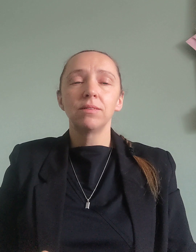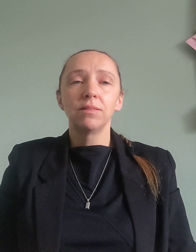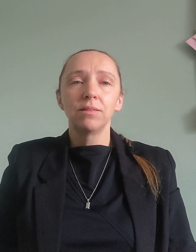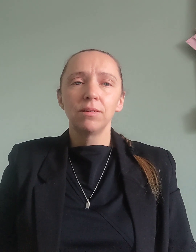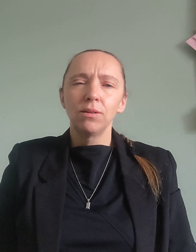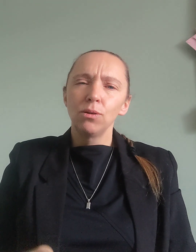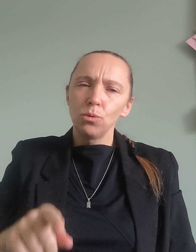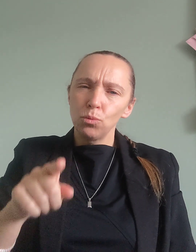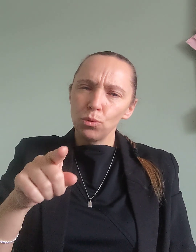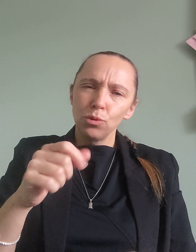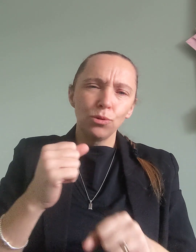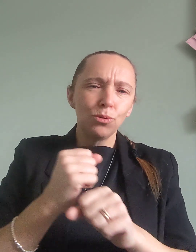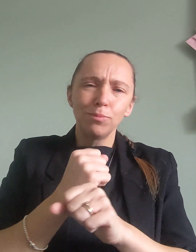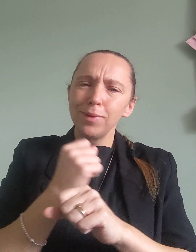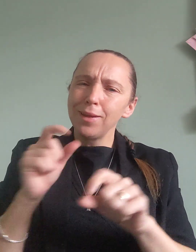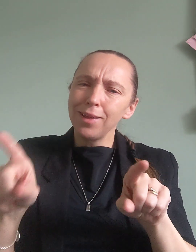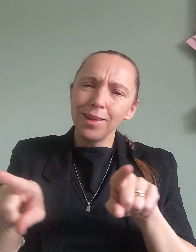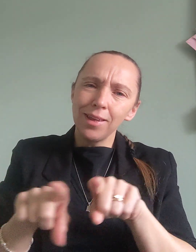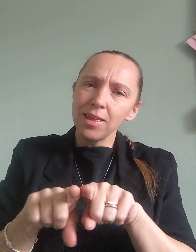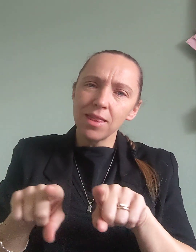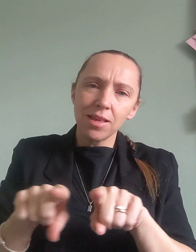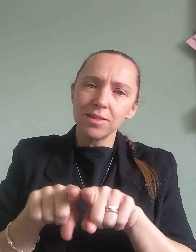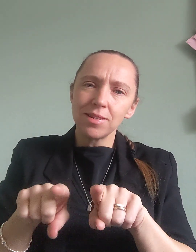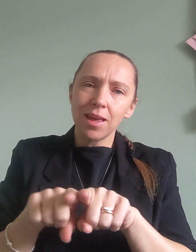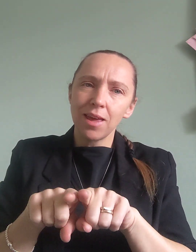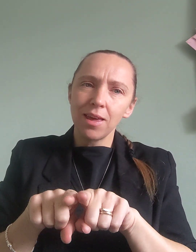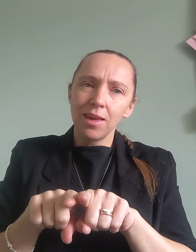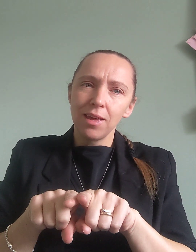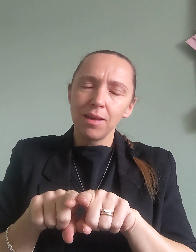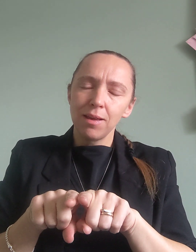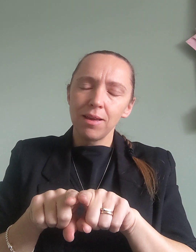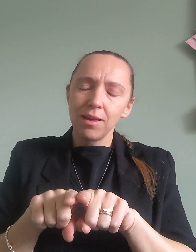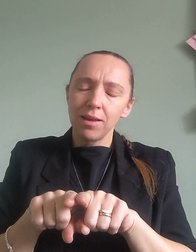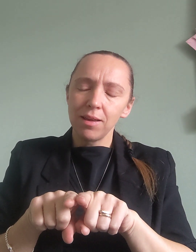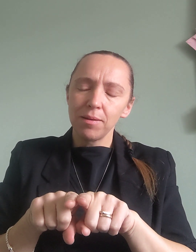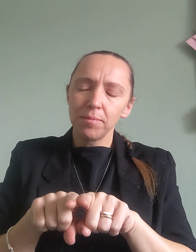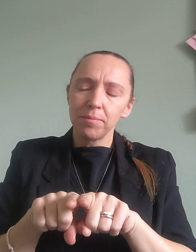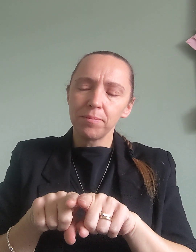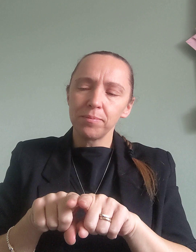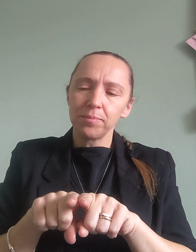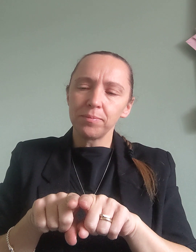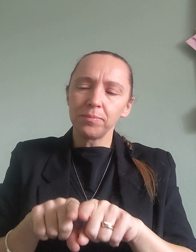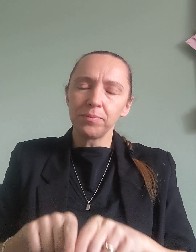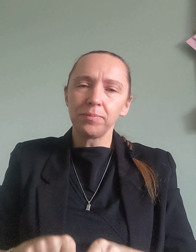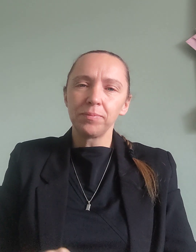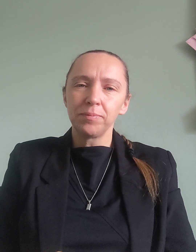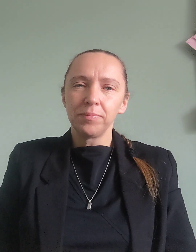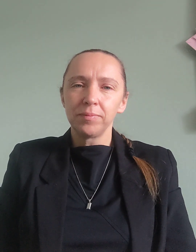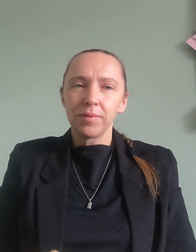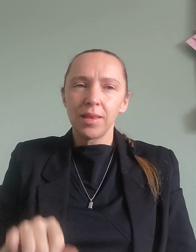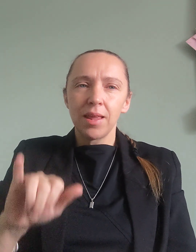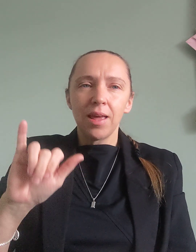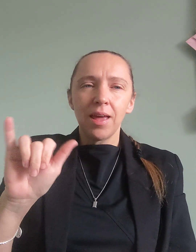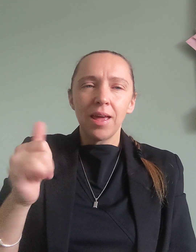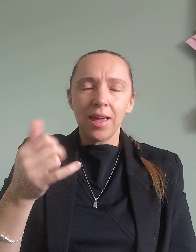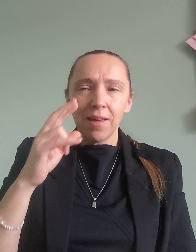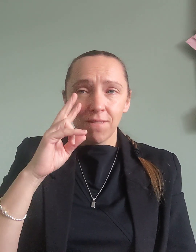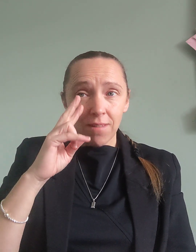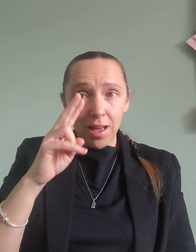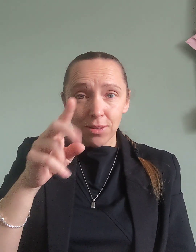I must disclose, and I